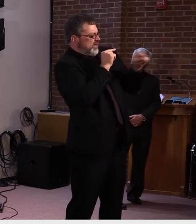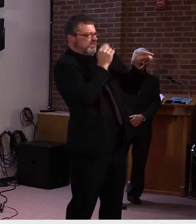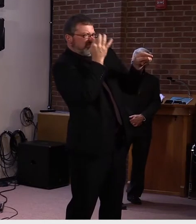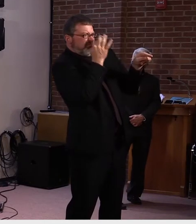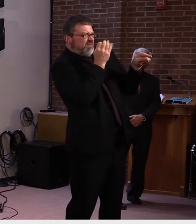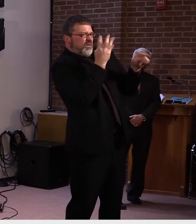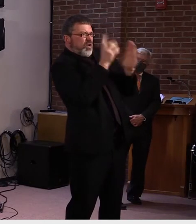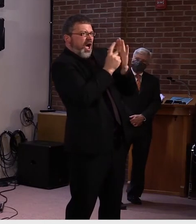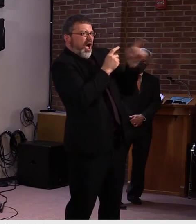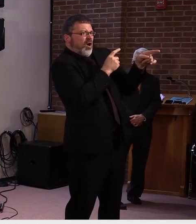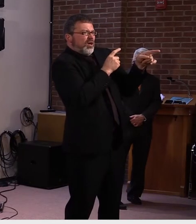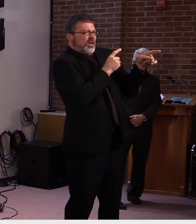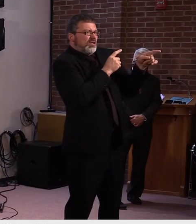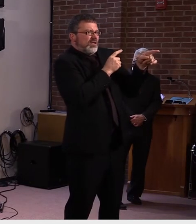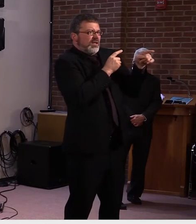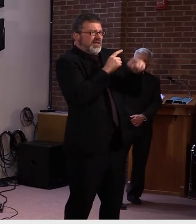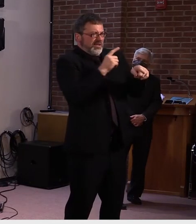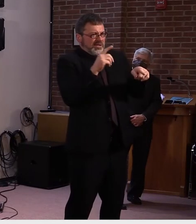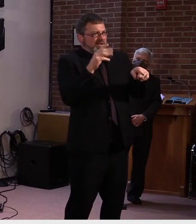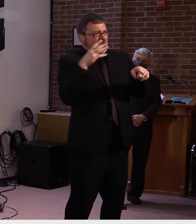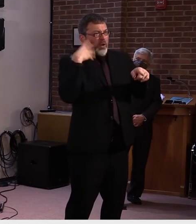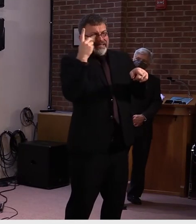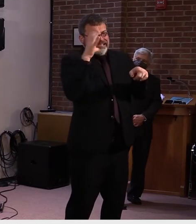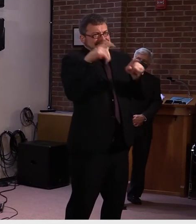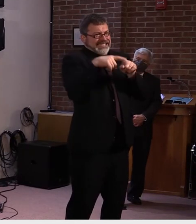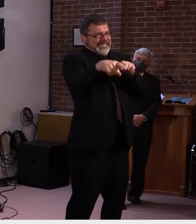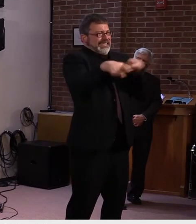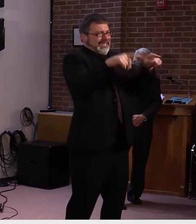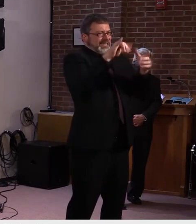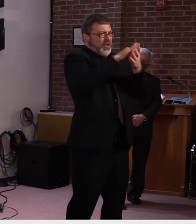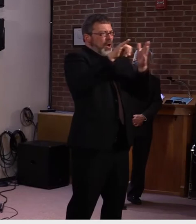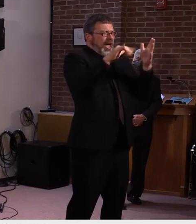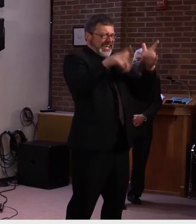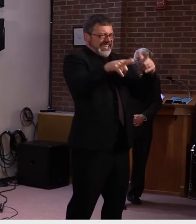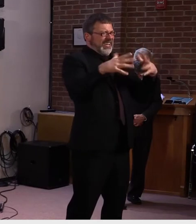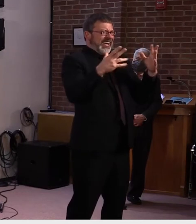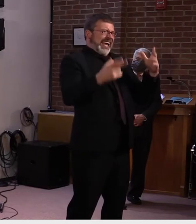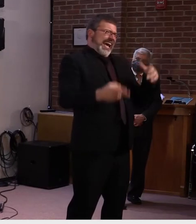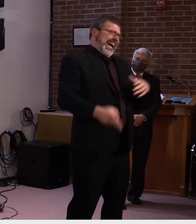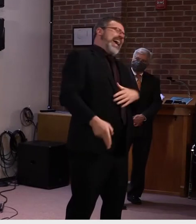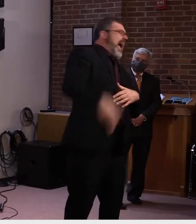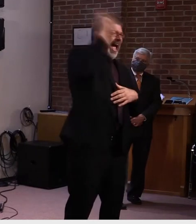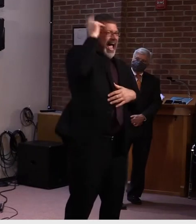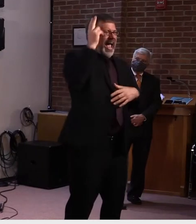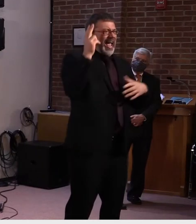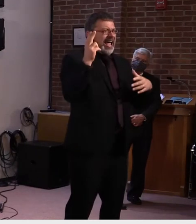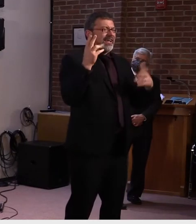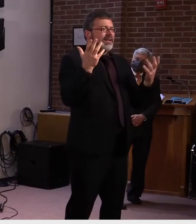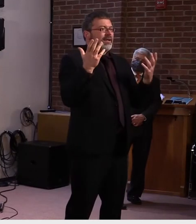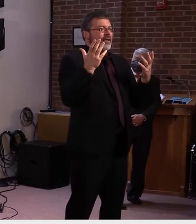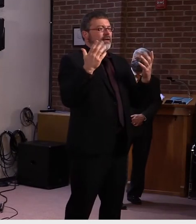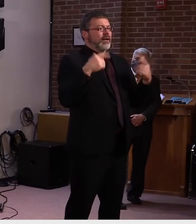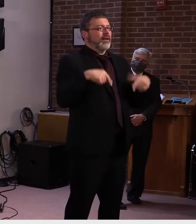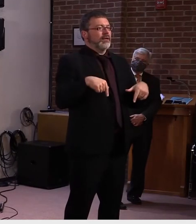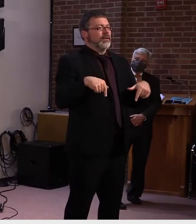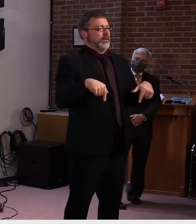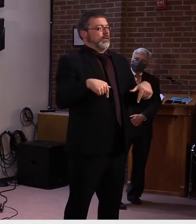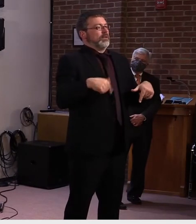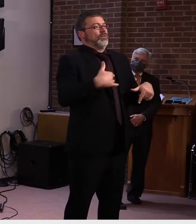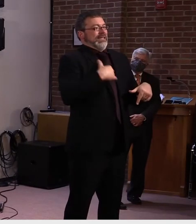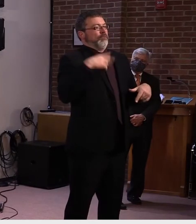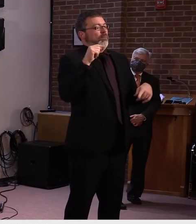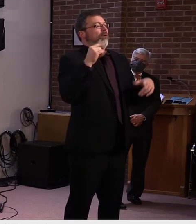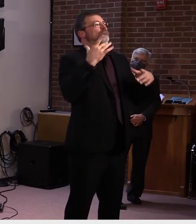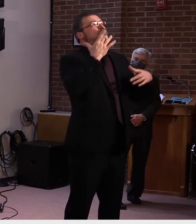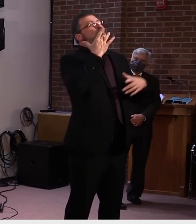to New York City, uh, and what they had to go through, we didn't experience that. And I think it was all reflective of, uh, some of the